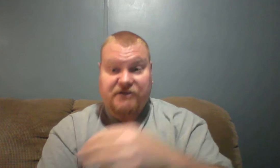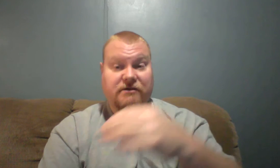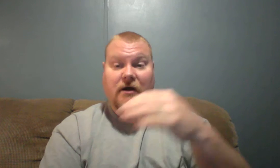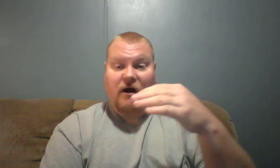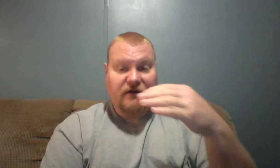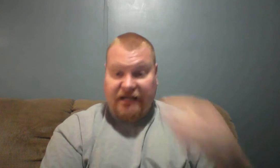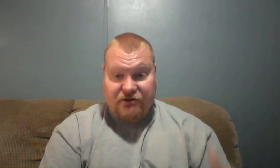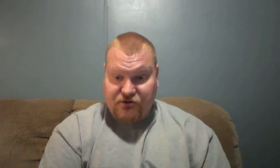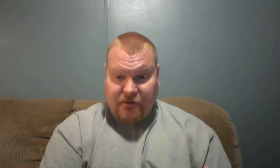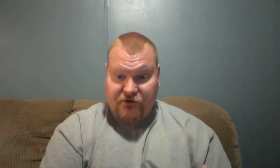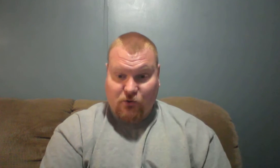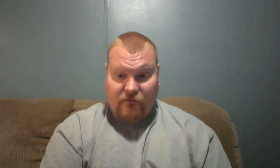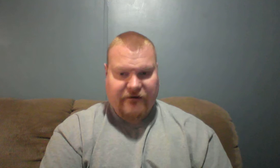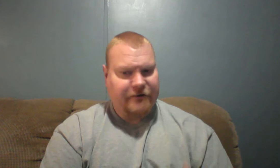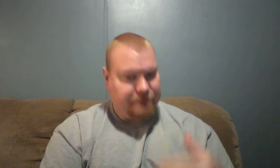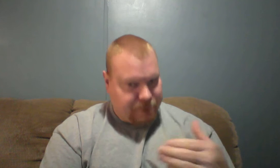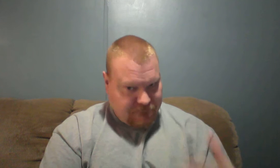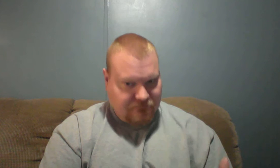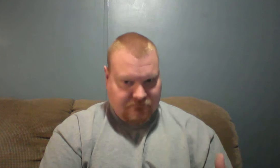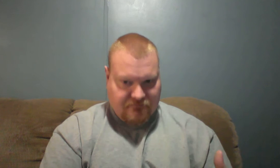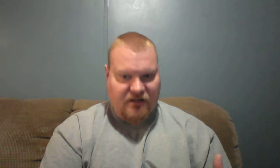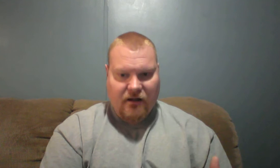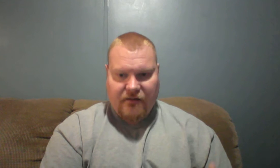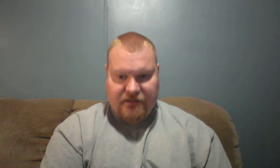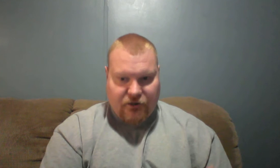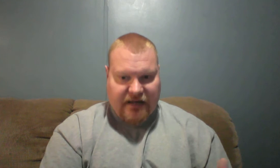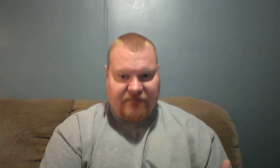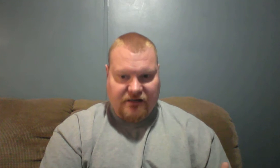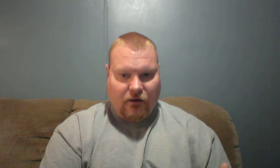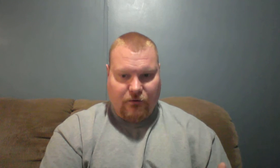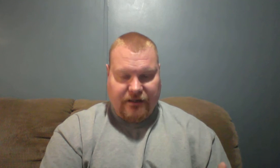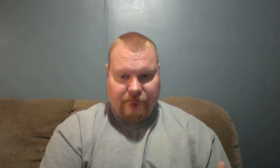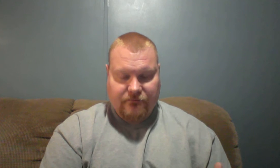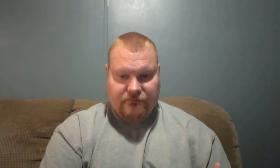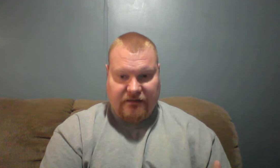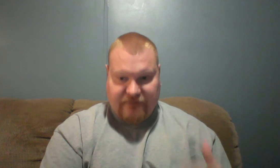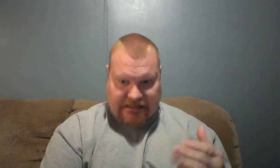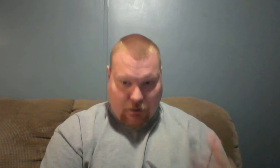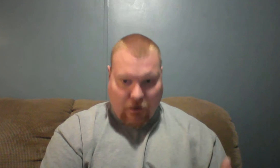or teach your spiritual warfare, then you need to have a talk with him and find out why.